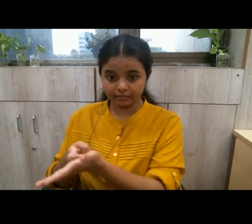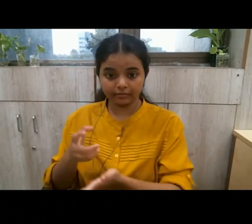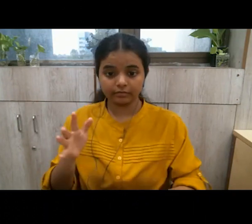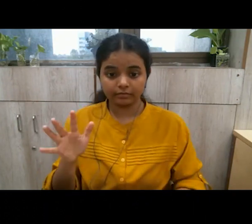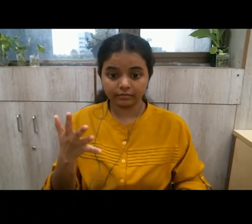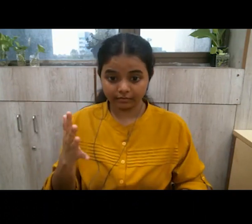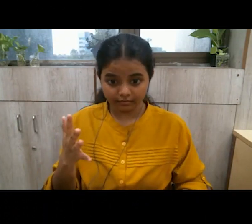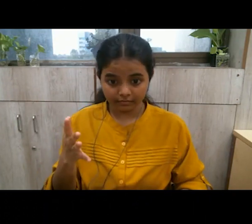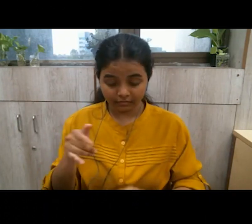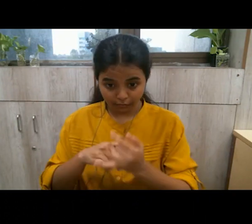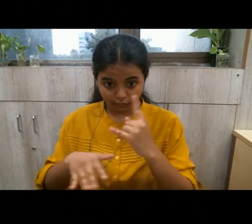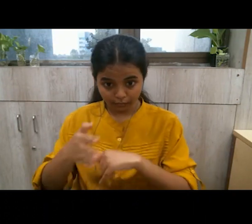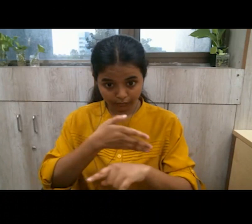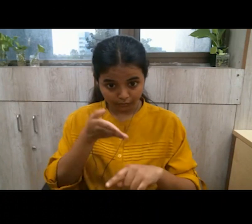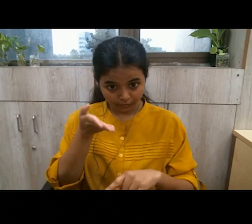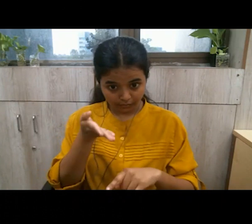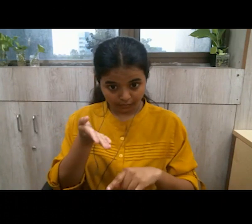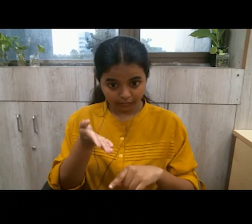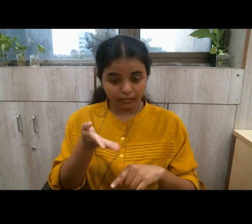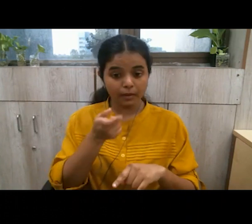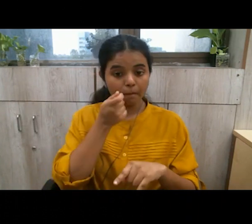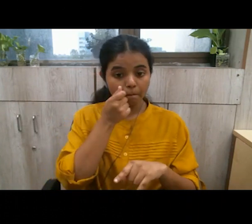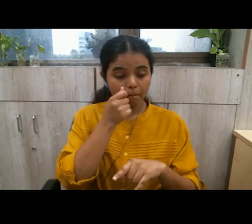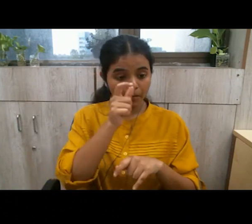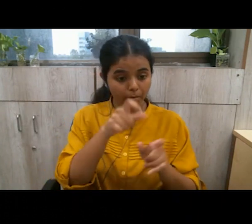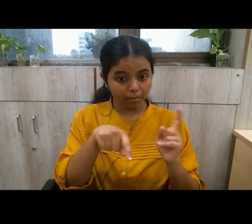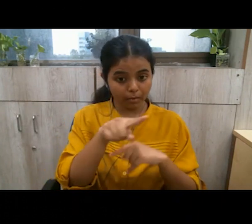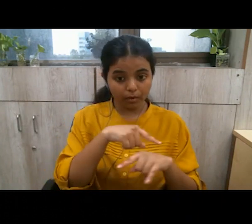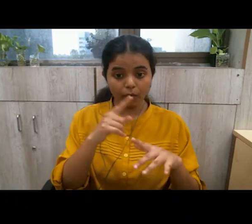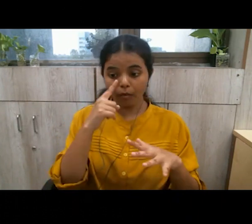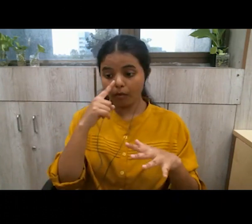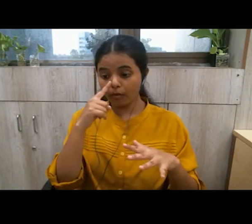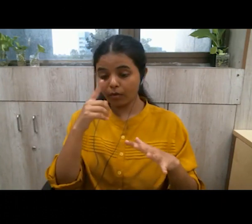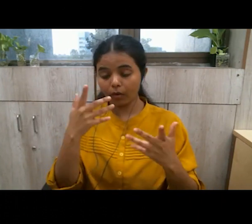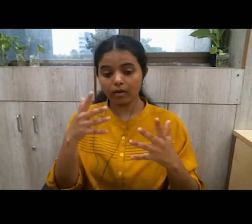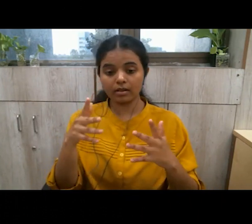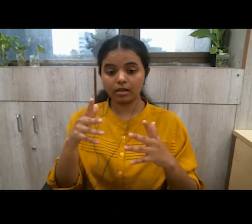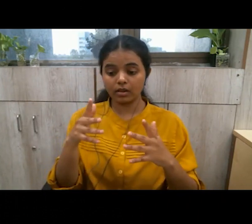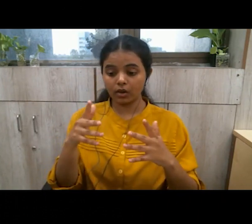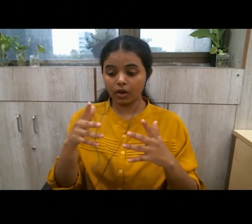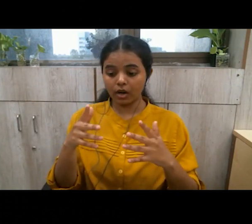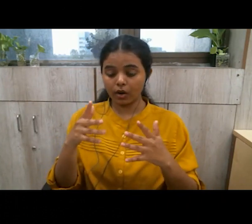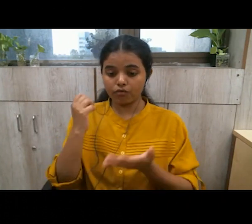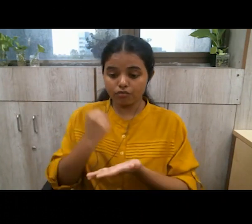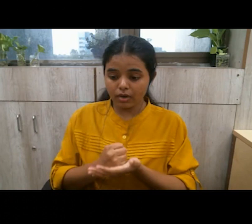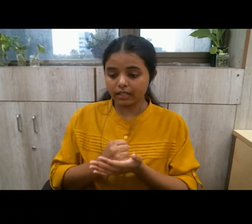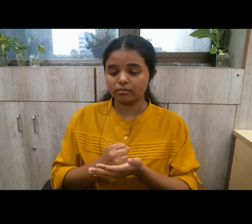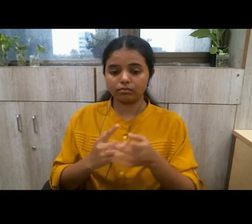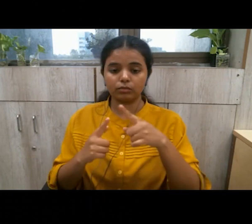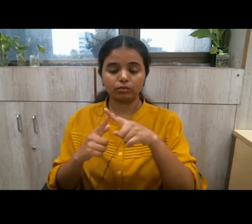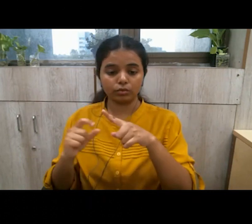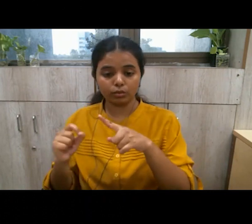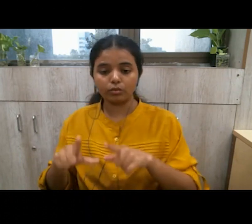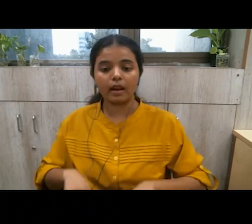in those societies in which men do not respect the right to life the right to choice